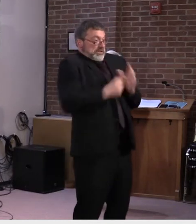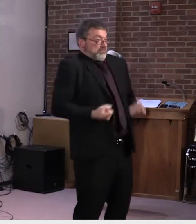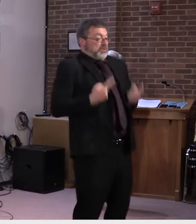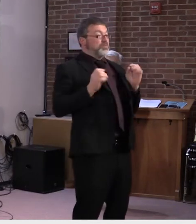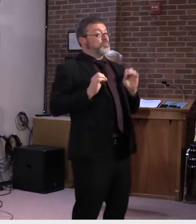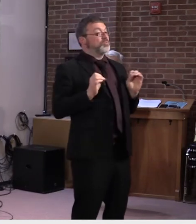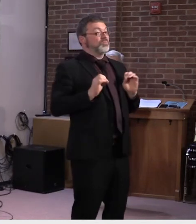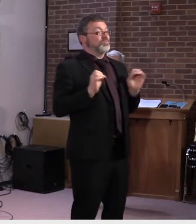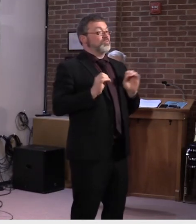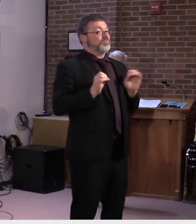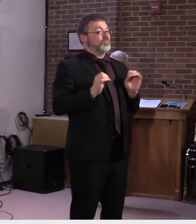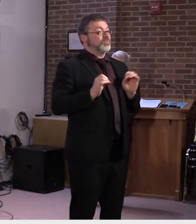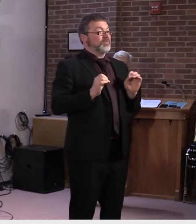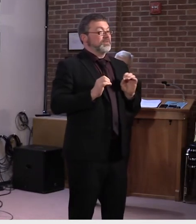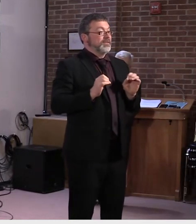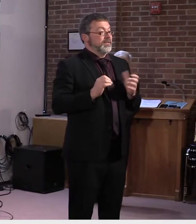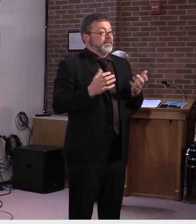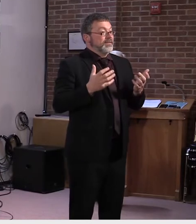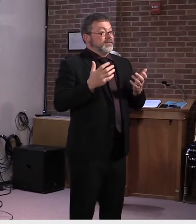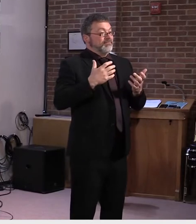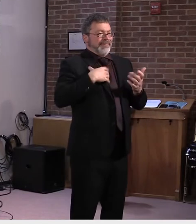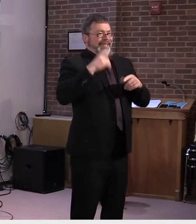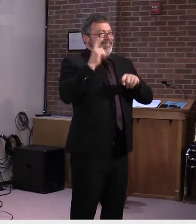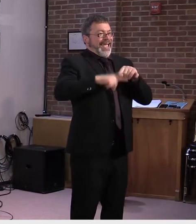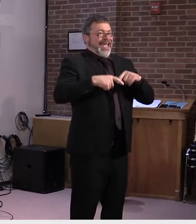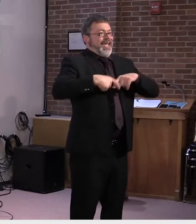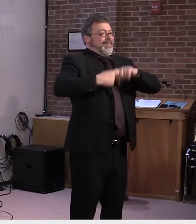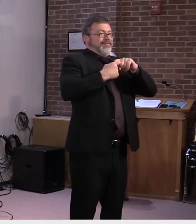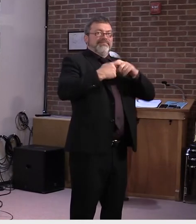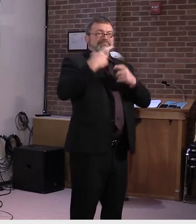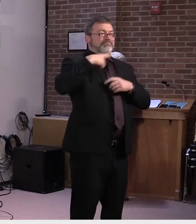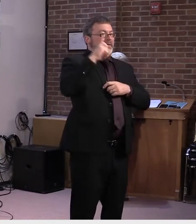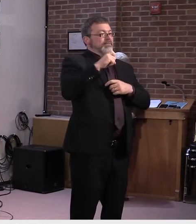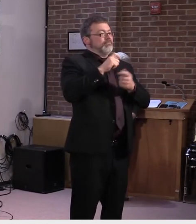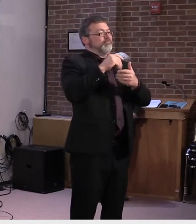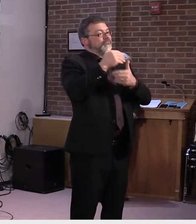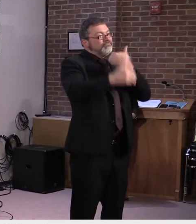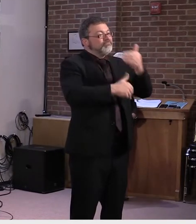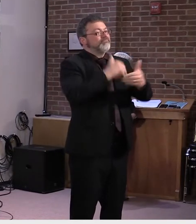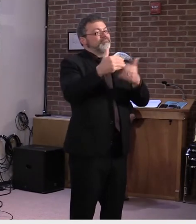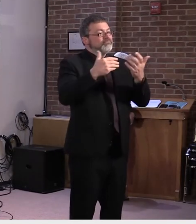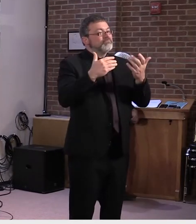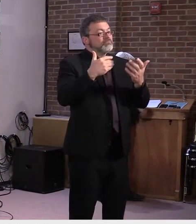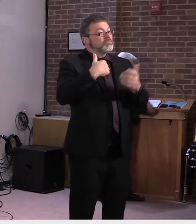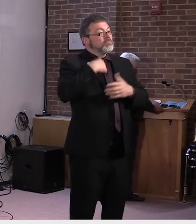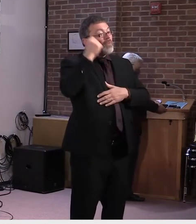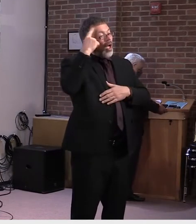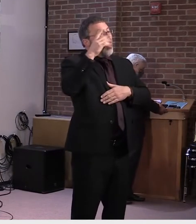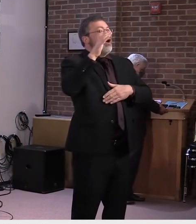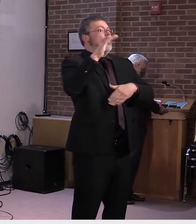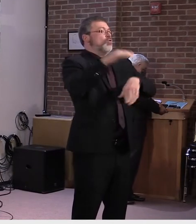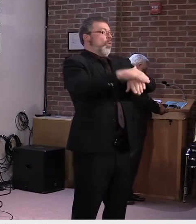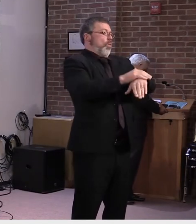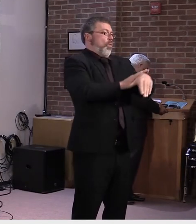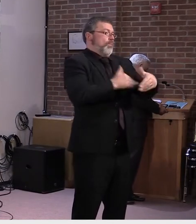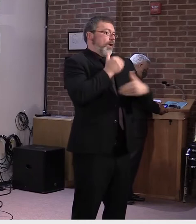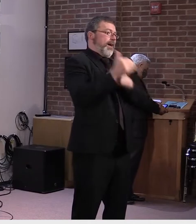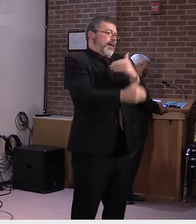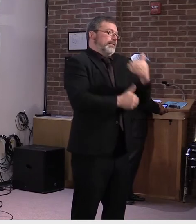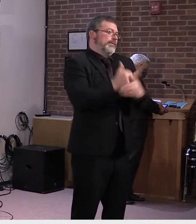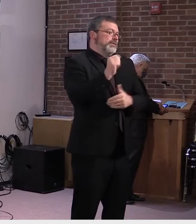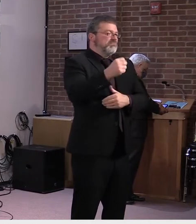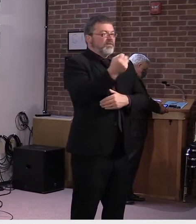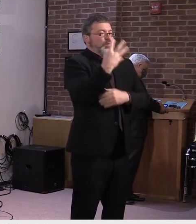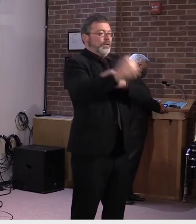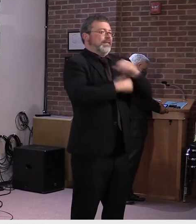to be honest with you. Again, this is, uh, something that's going to be done over the next number of years. Um, but if the federal government decided to, uh,